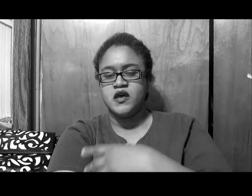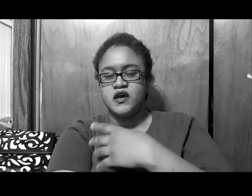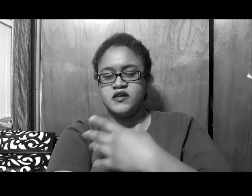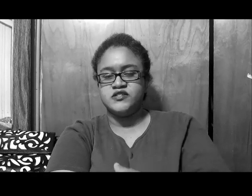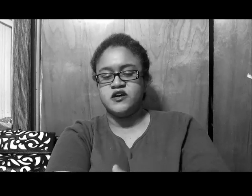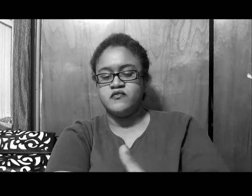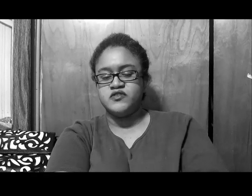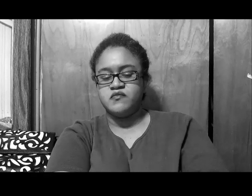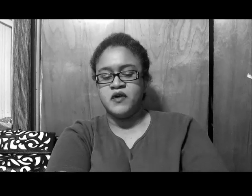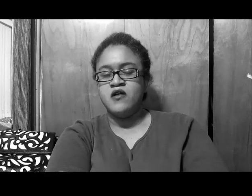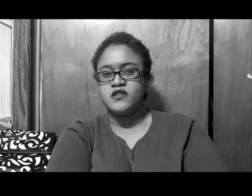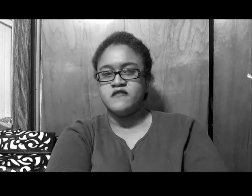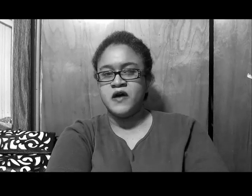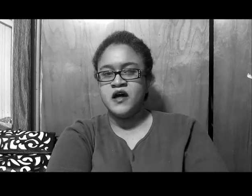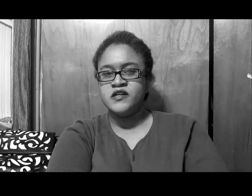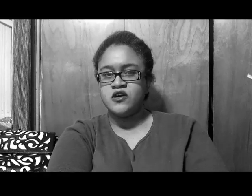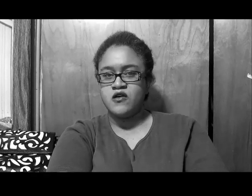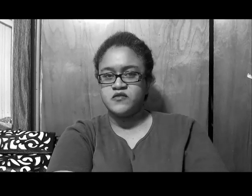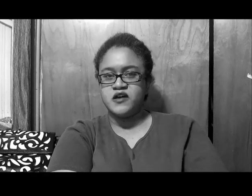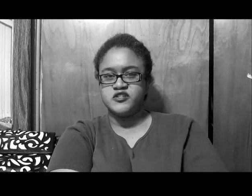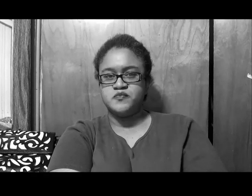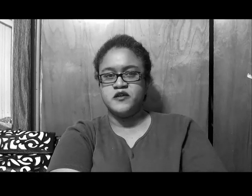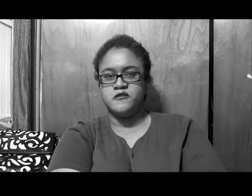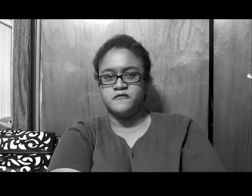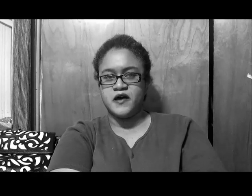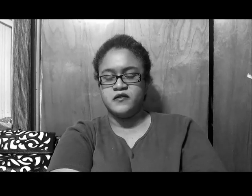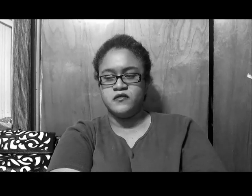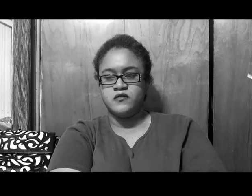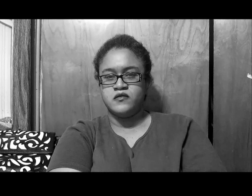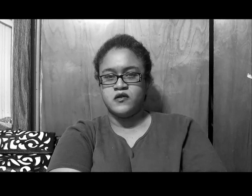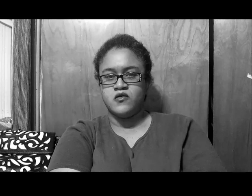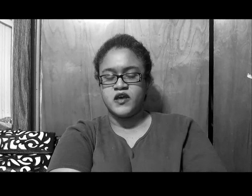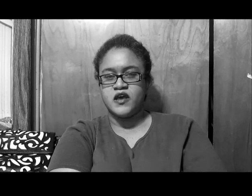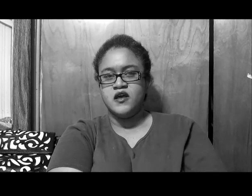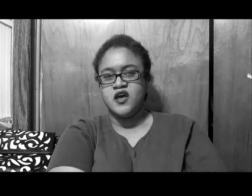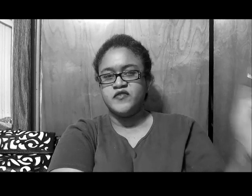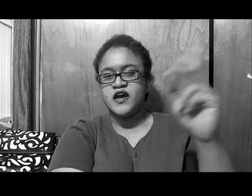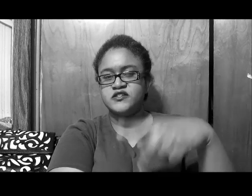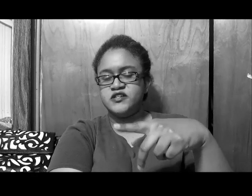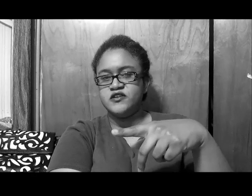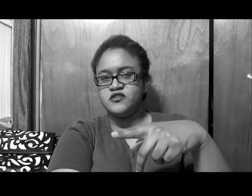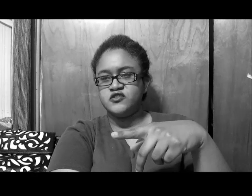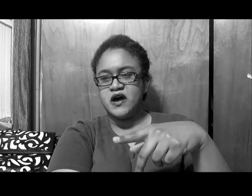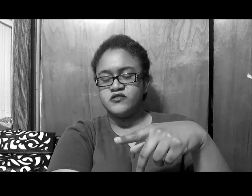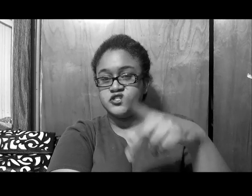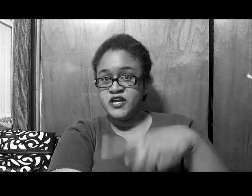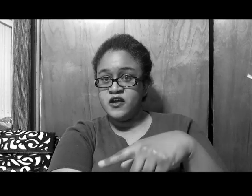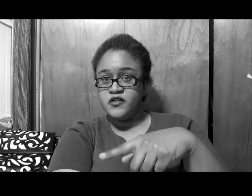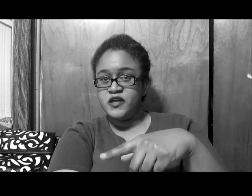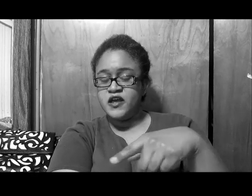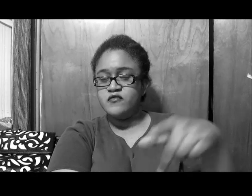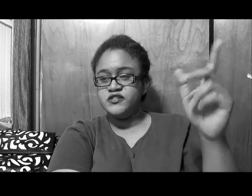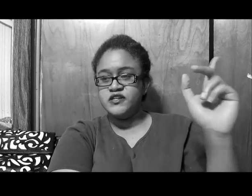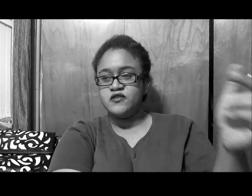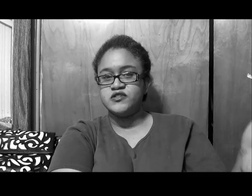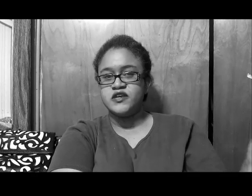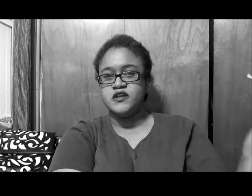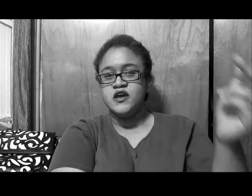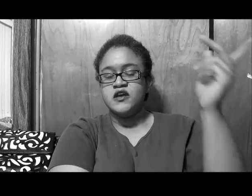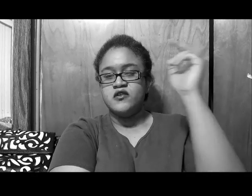and stuff, was about, they finally talked about this pillow fight, okay, I forgot to tell you also about the charity thing, which, then of course, Kenya, you know,